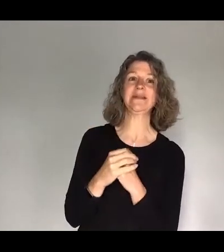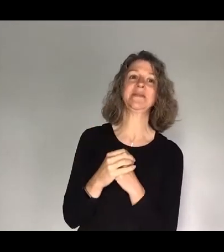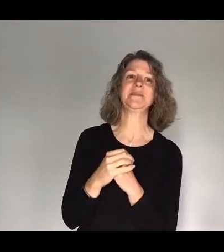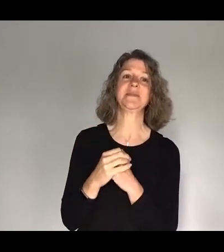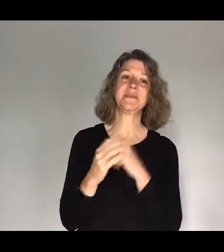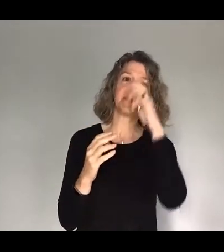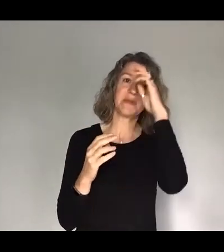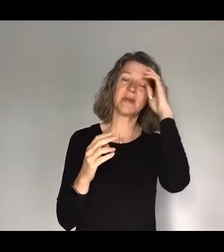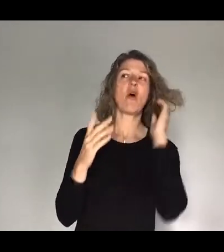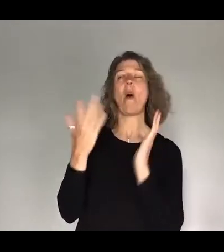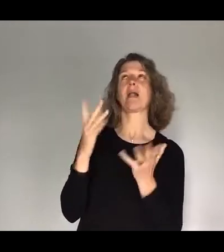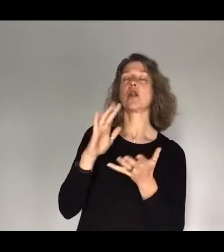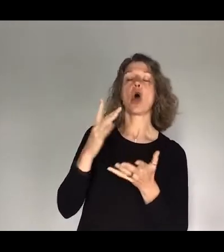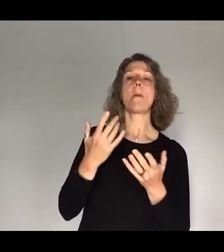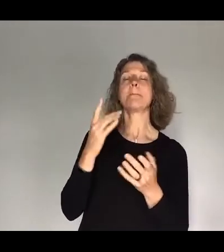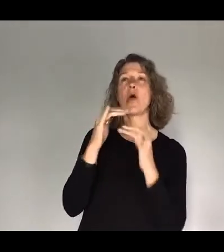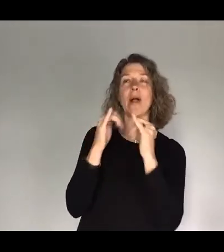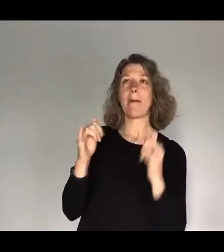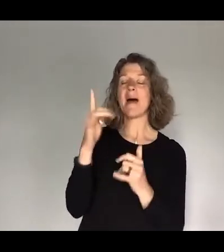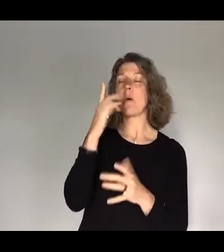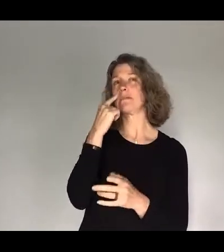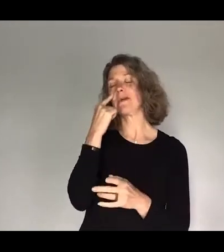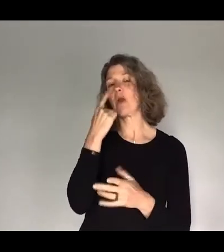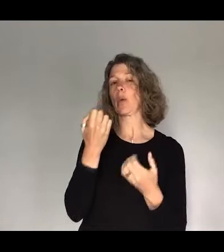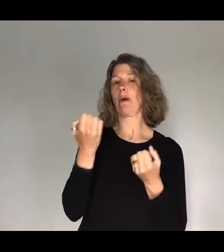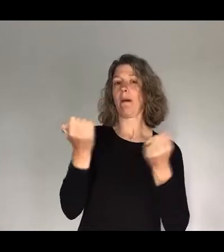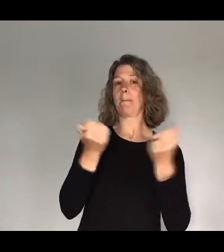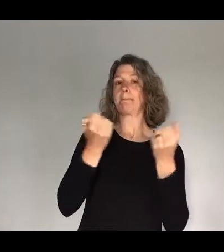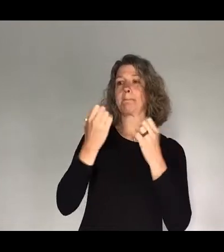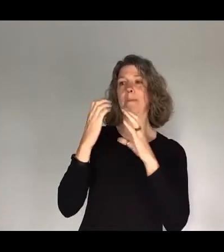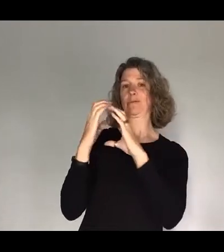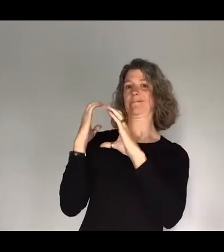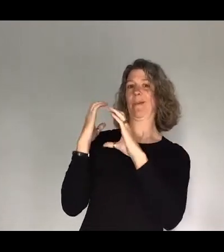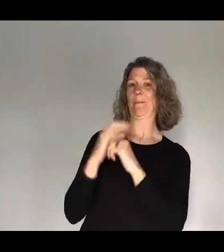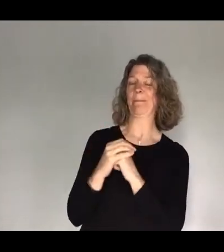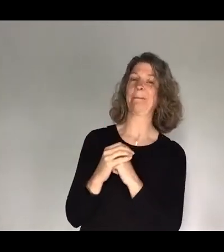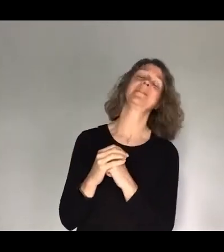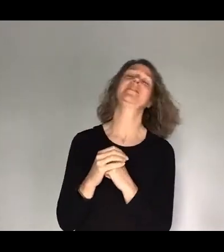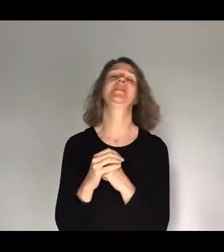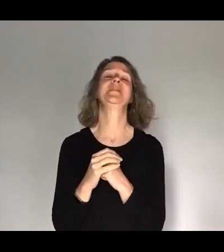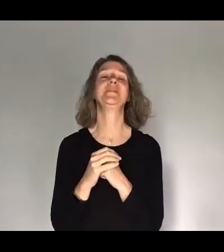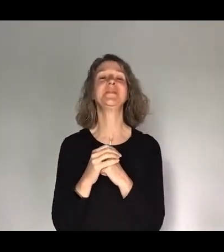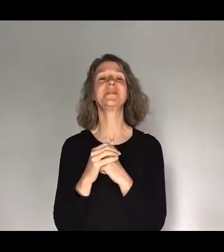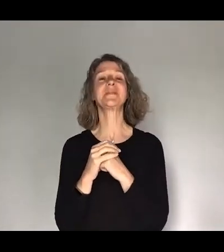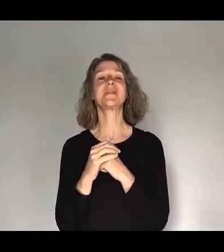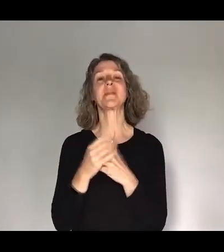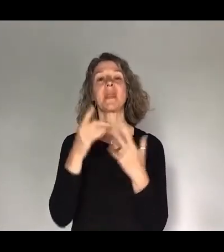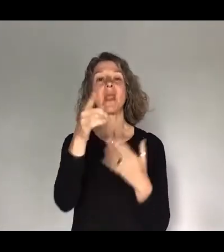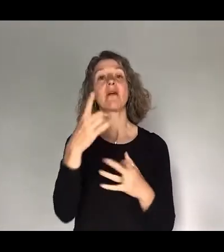motorhome. We've never had one before. We're borrowing anyway. If you've joined us for the first time and there is a chat box, if you're watching live,